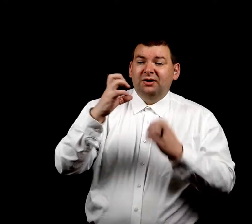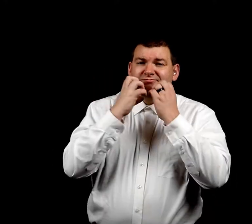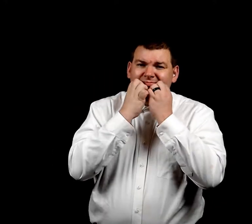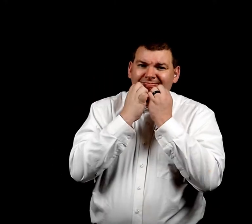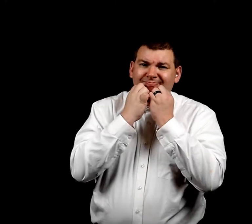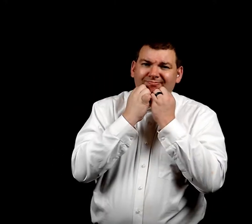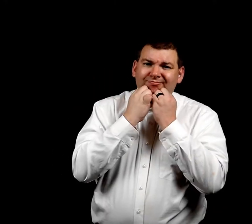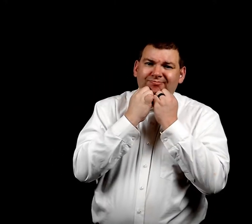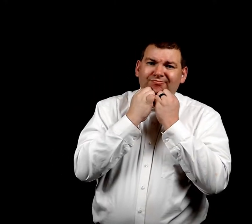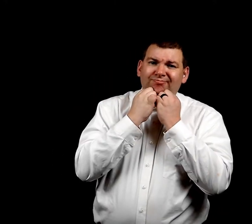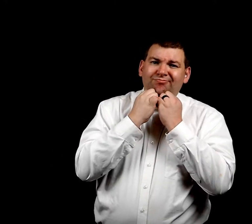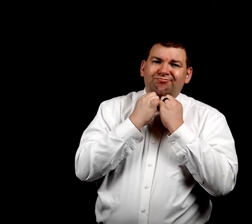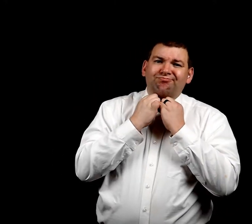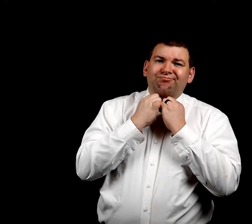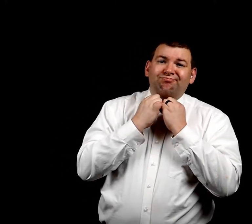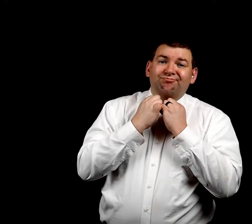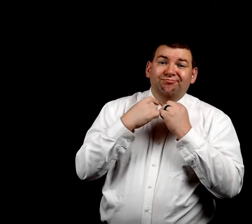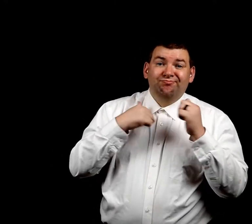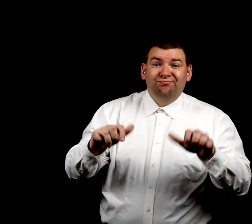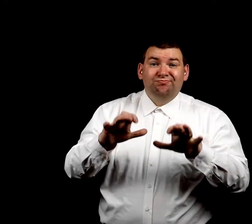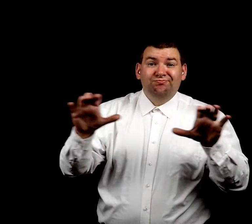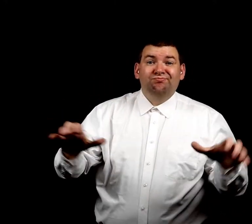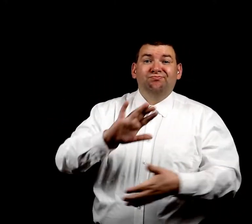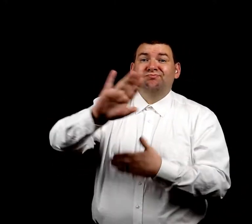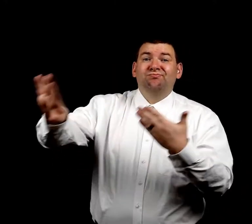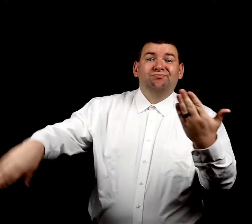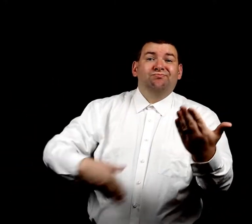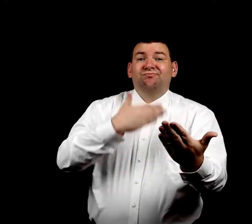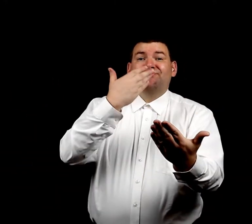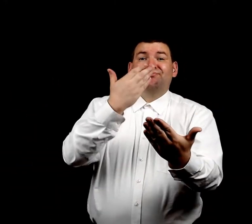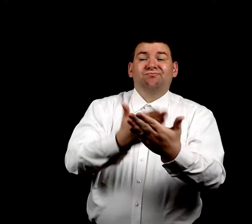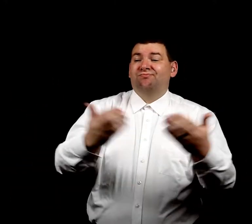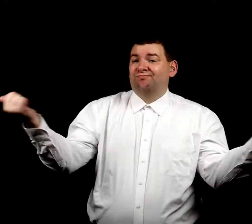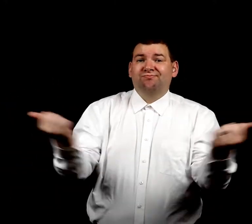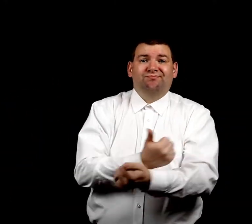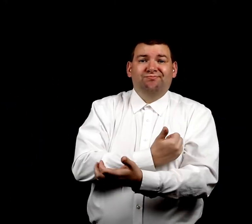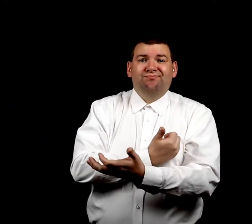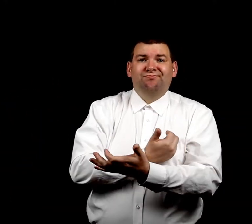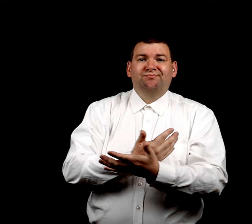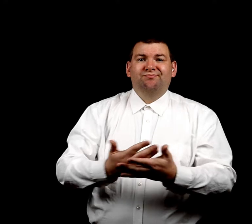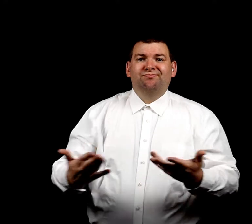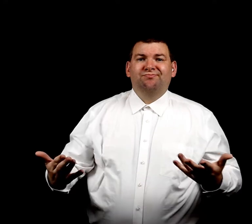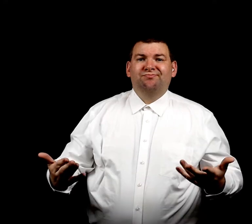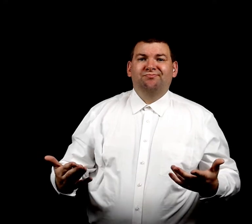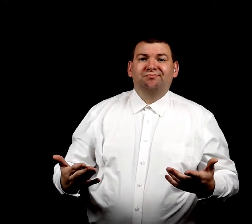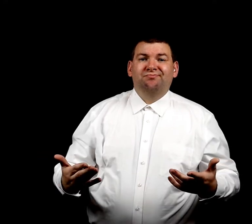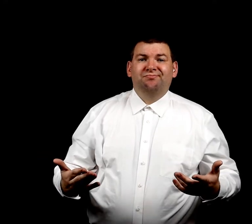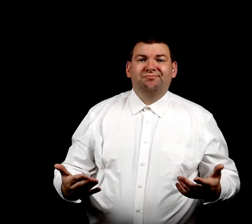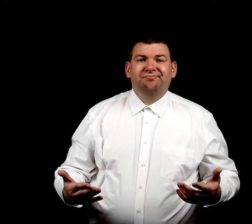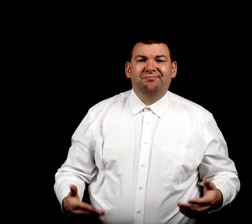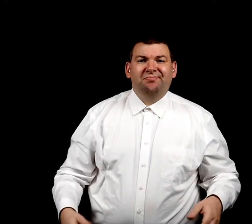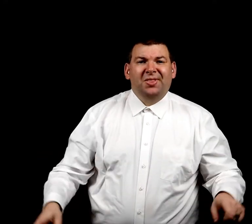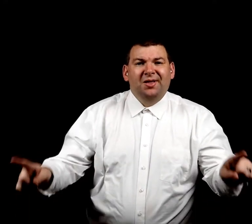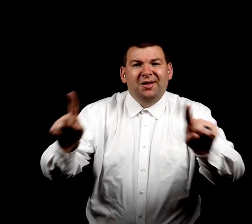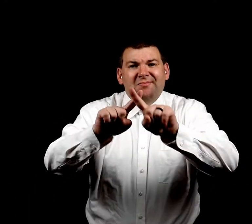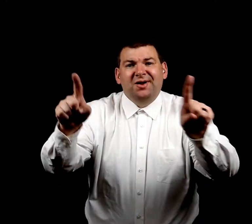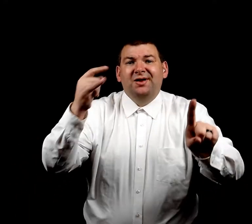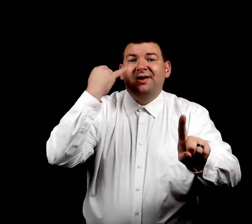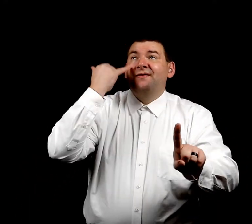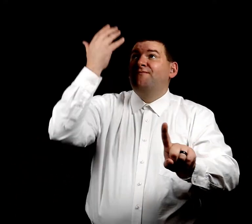a care I could do anything But